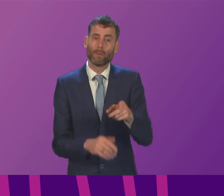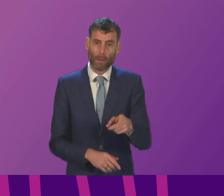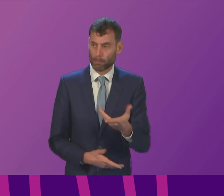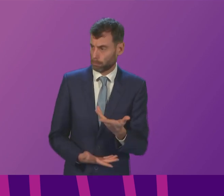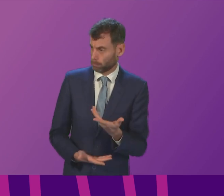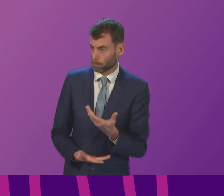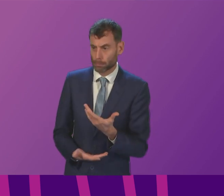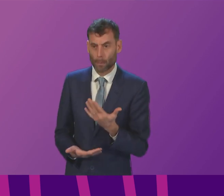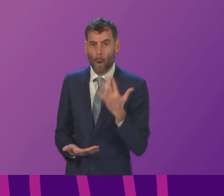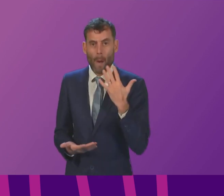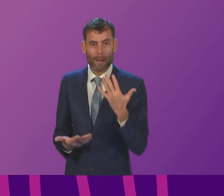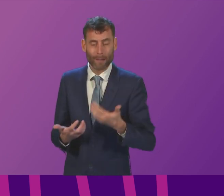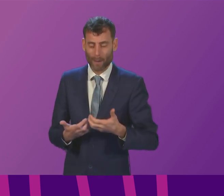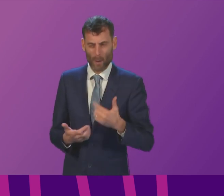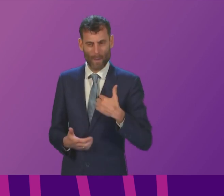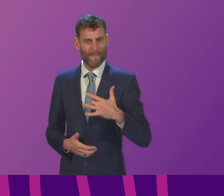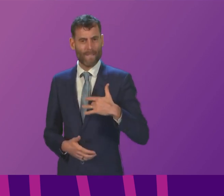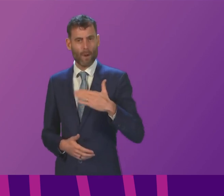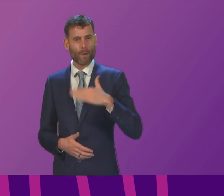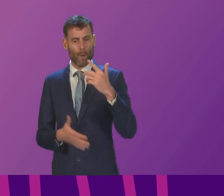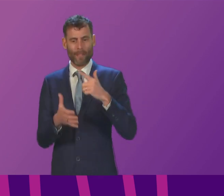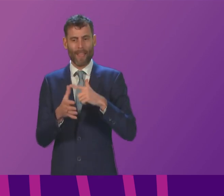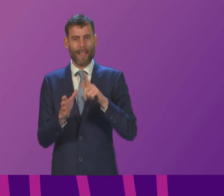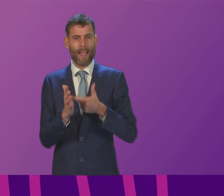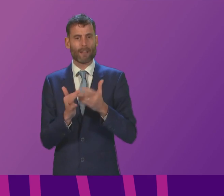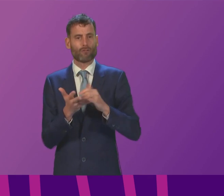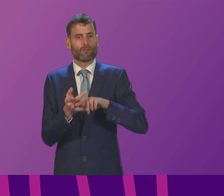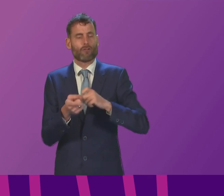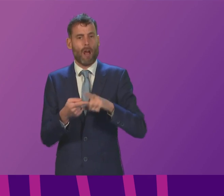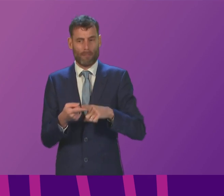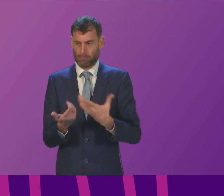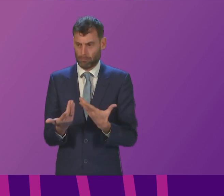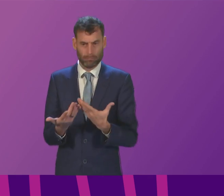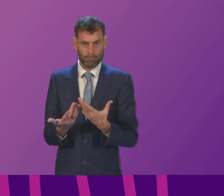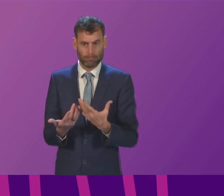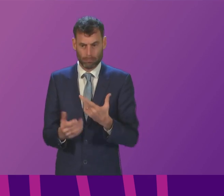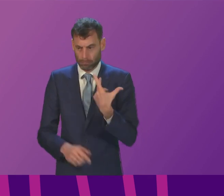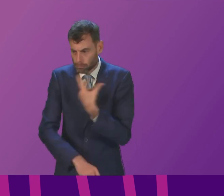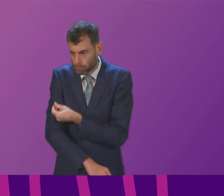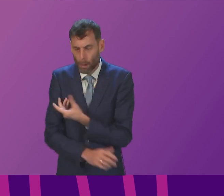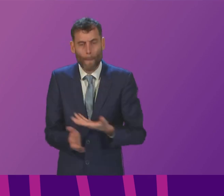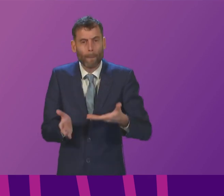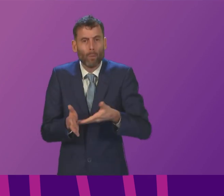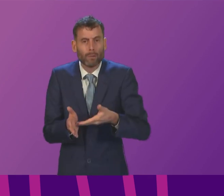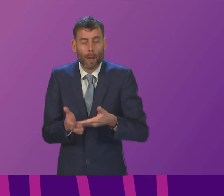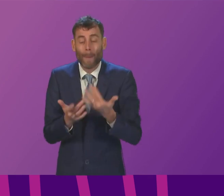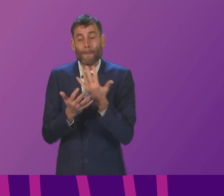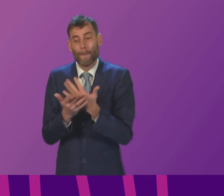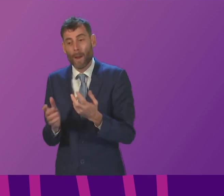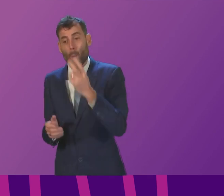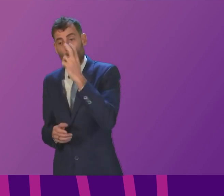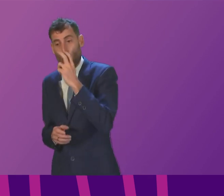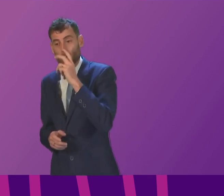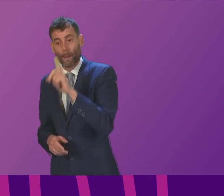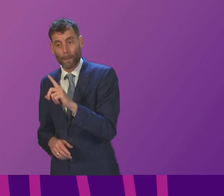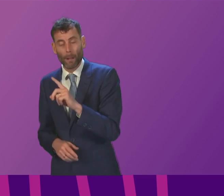hundreds of similar people in North Ayrshire in the same boat many of these are elderly vulnerable and I think rightly concerned people